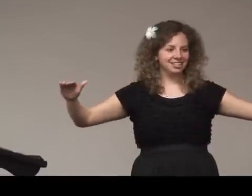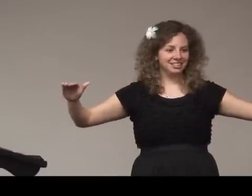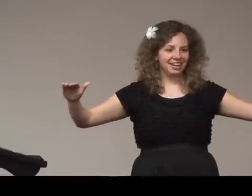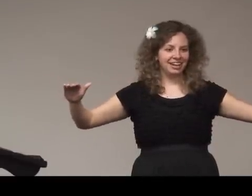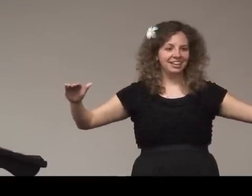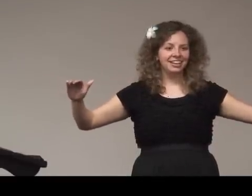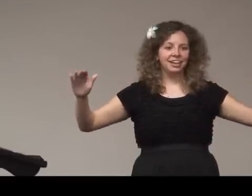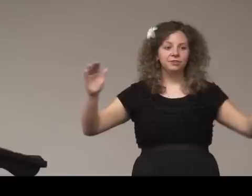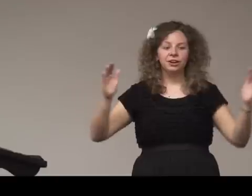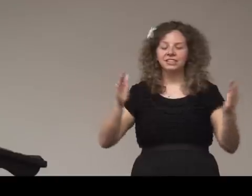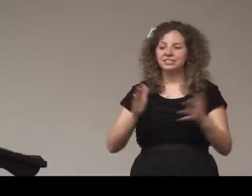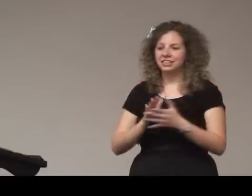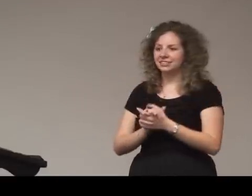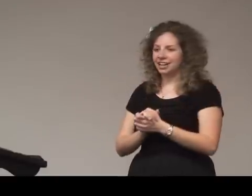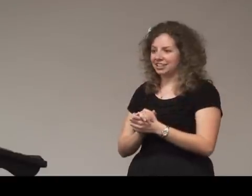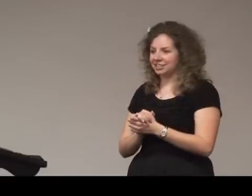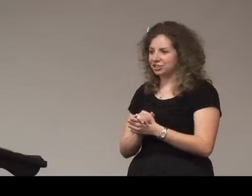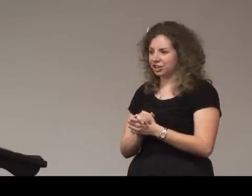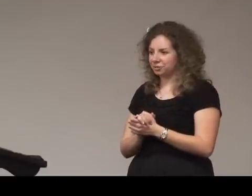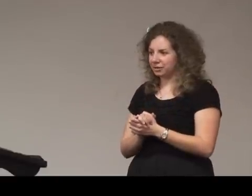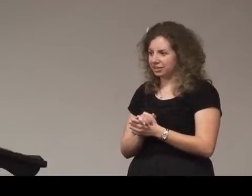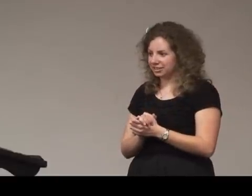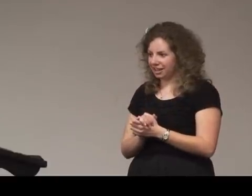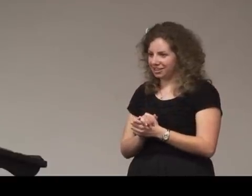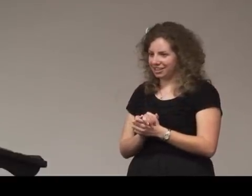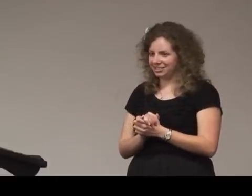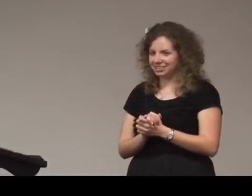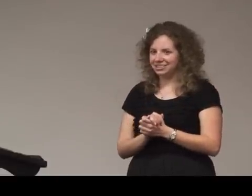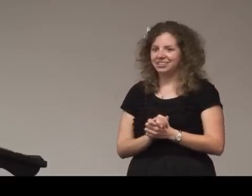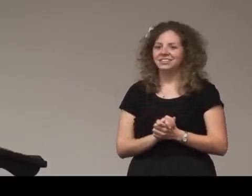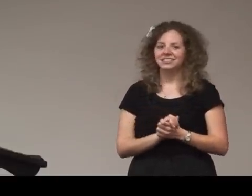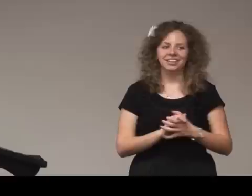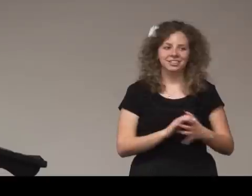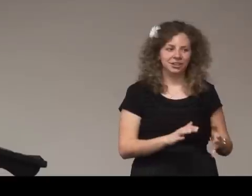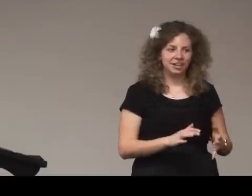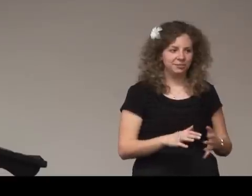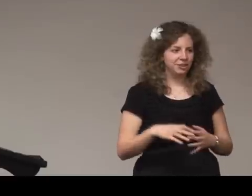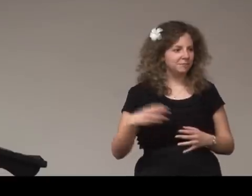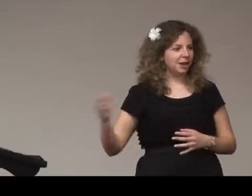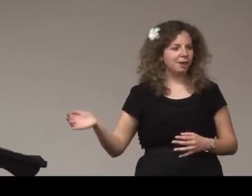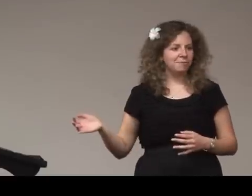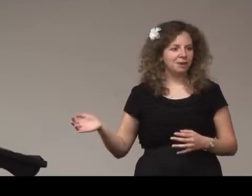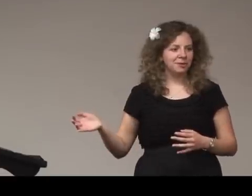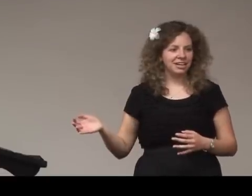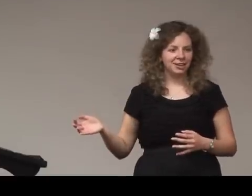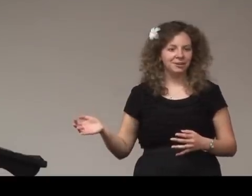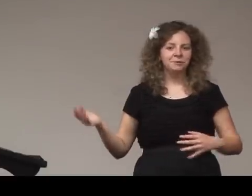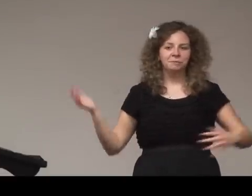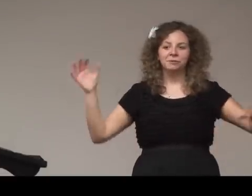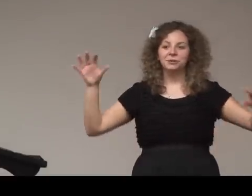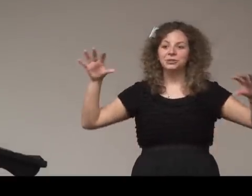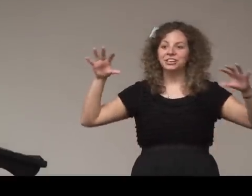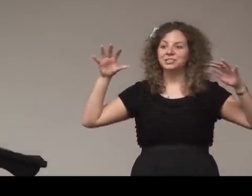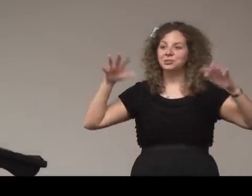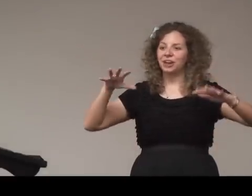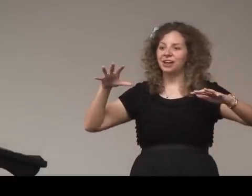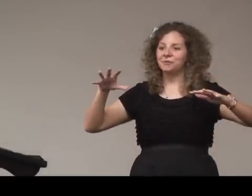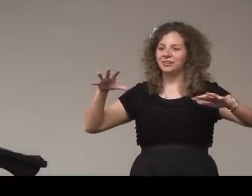this okay if you guys need to ask each other what the sign is then that's okay if you need my help I'm right here but I want you guys to try it